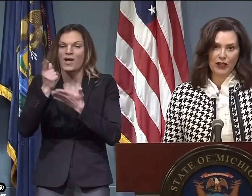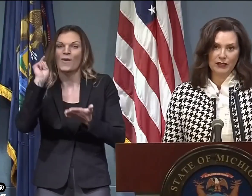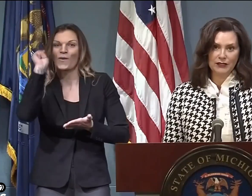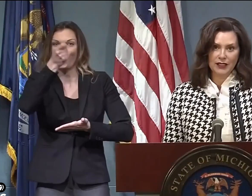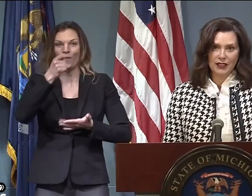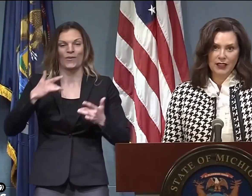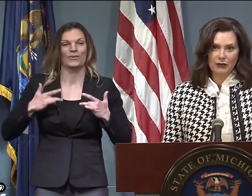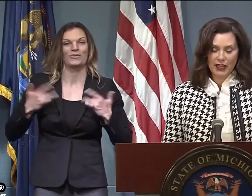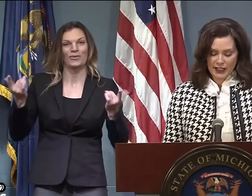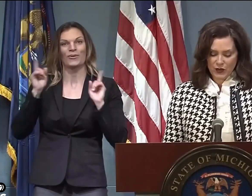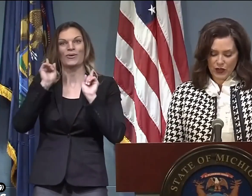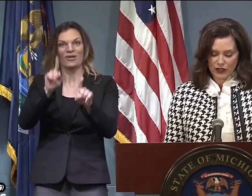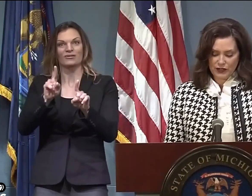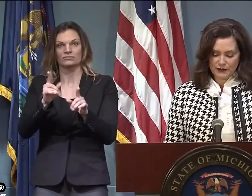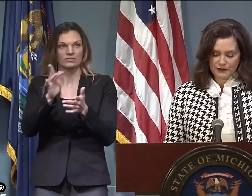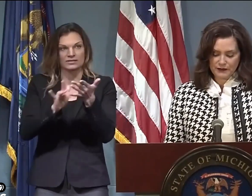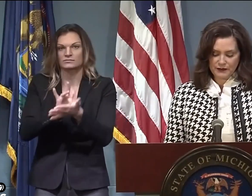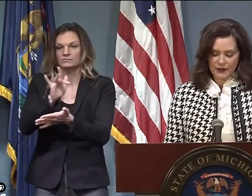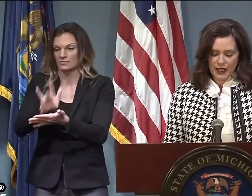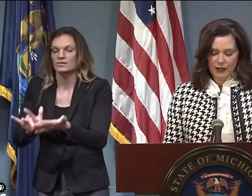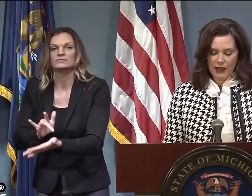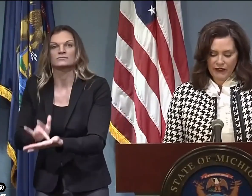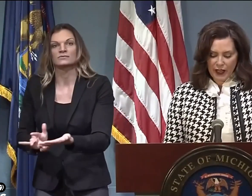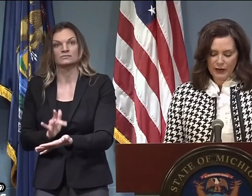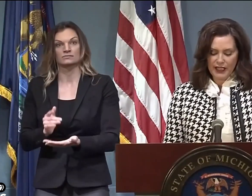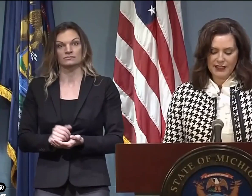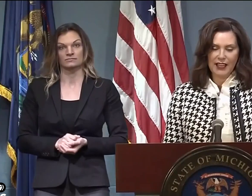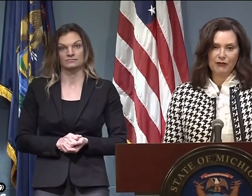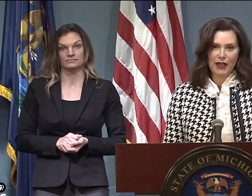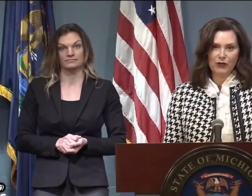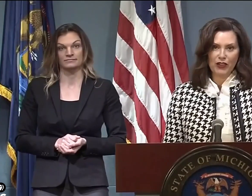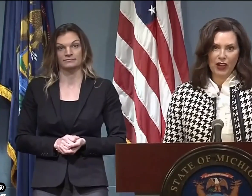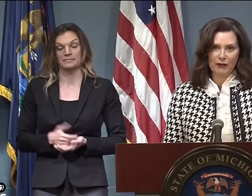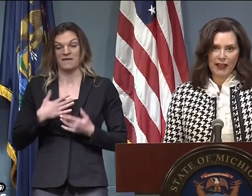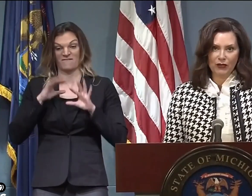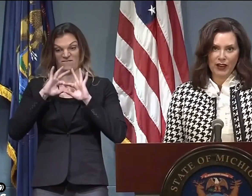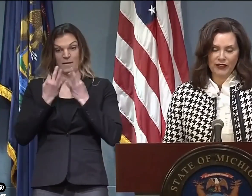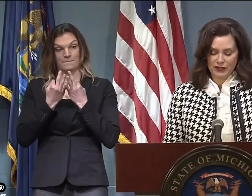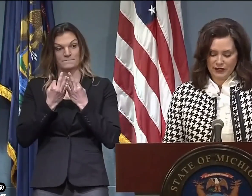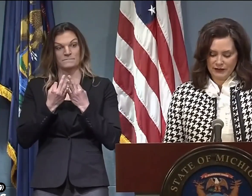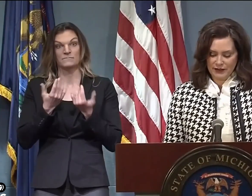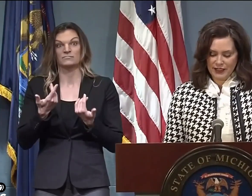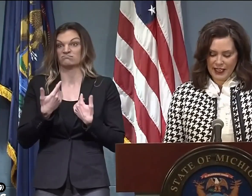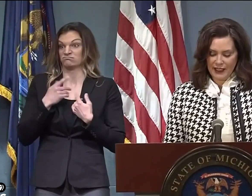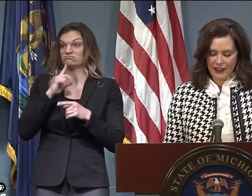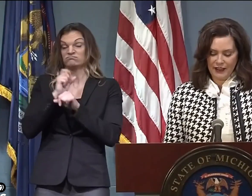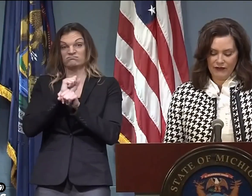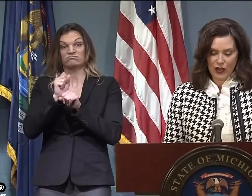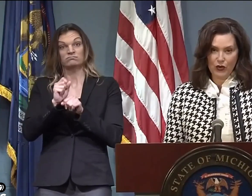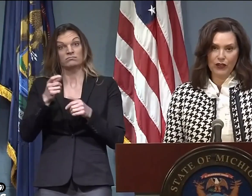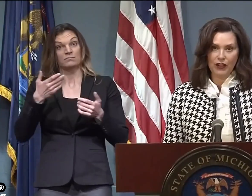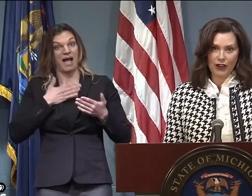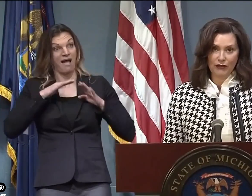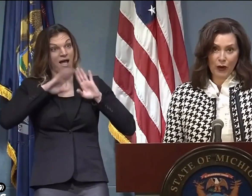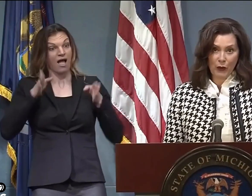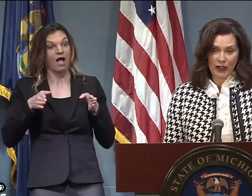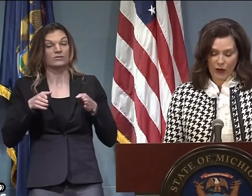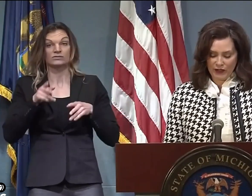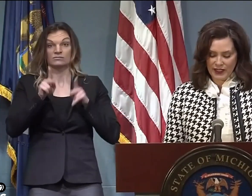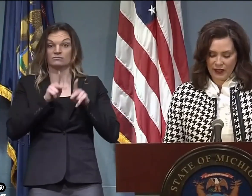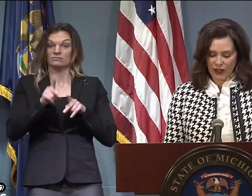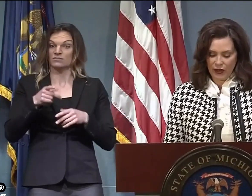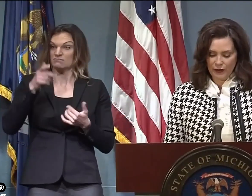prom and graduation ceremony. But it gets worse. My family has had men with automatic rifles